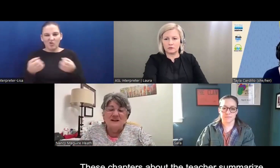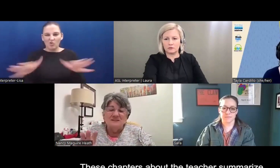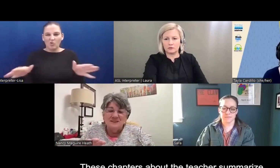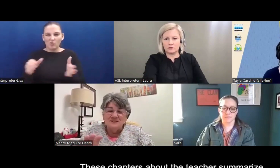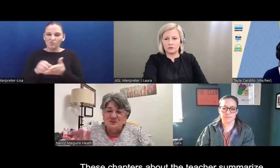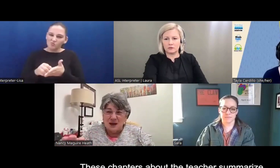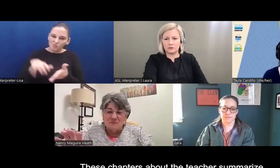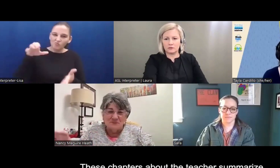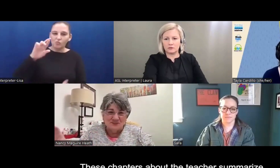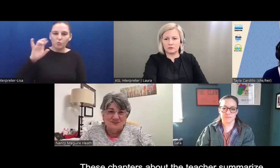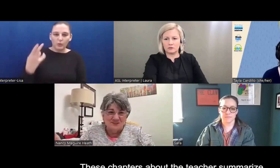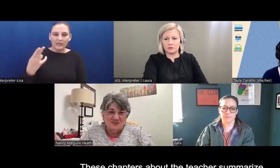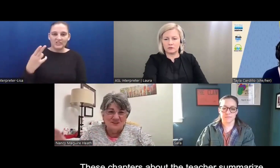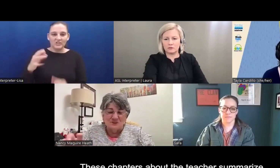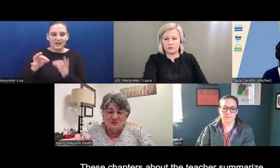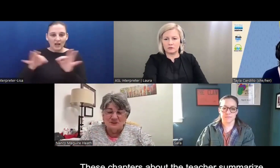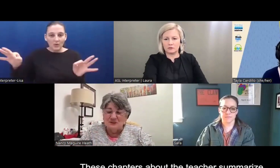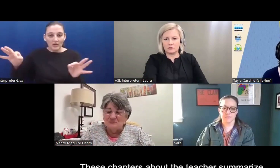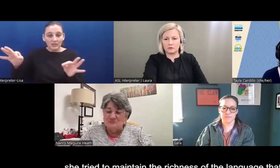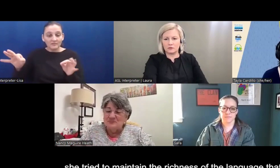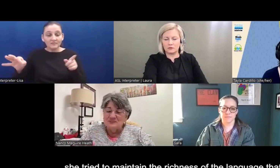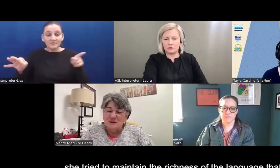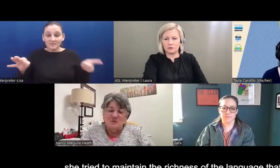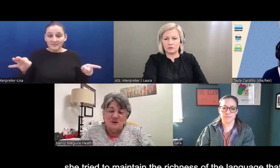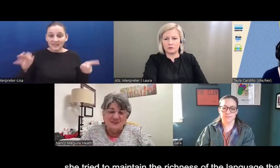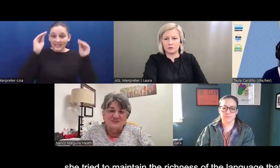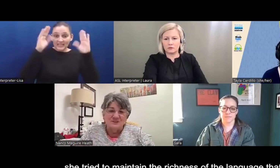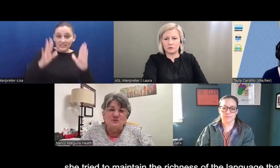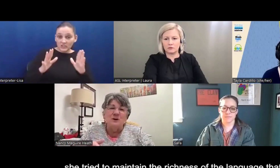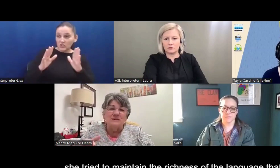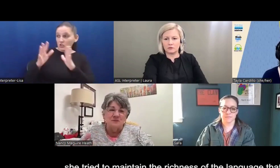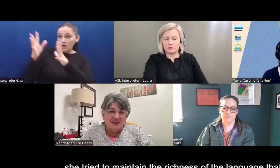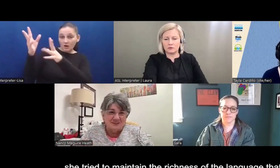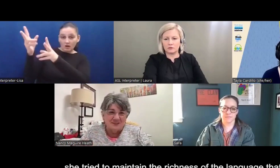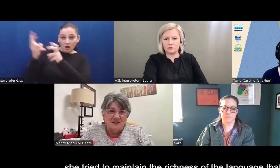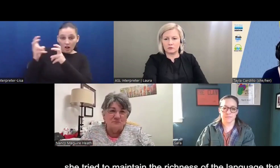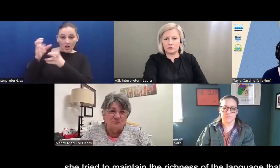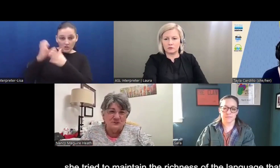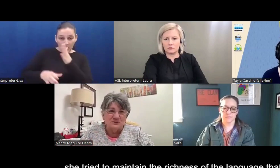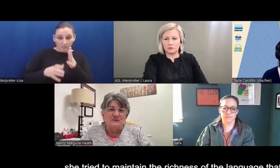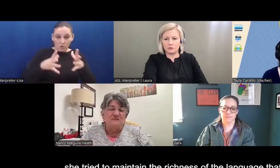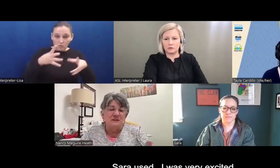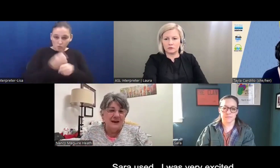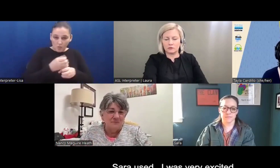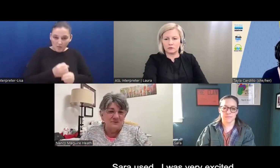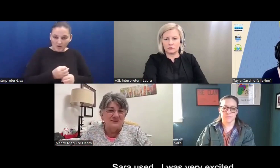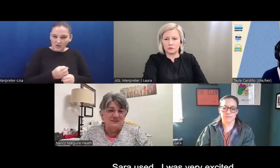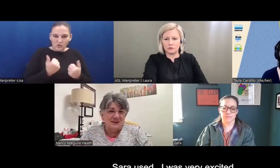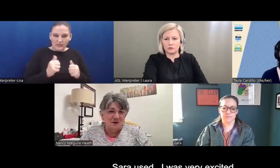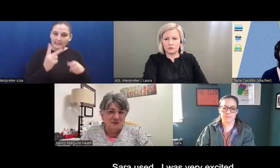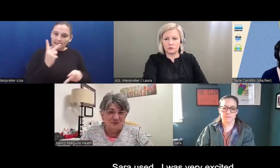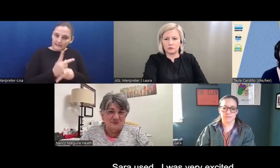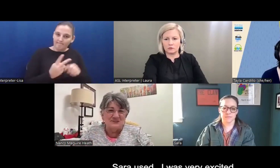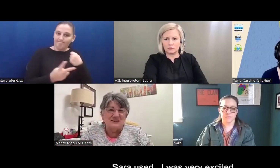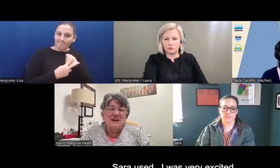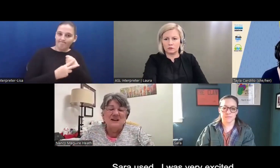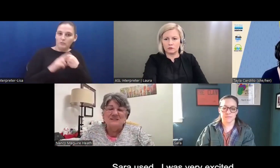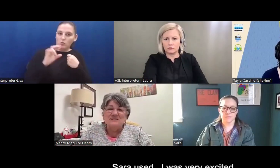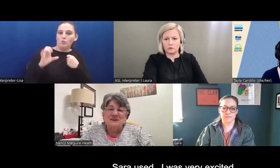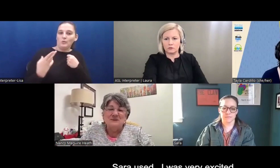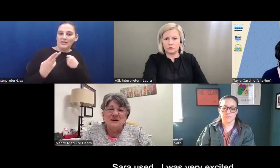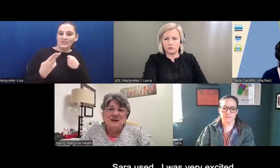these chapters that the teacher, um, summarized, she tried to maintain the richness of the language that Sarah used.